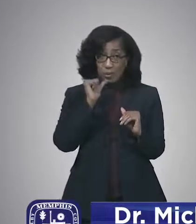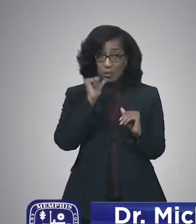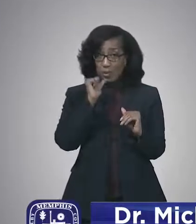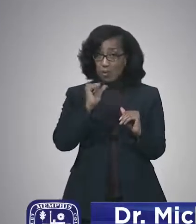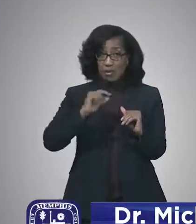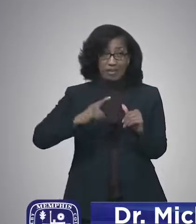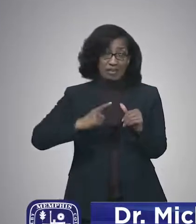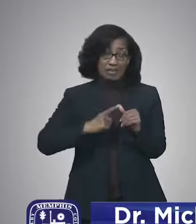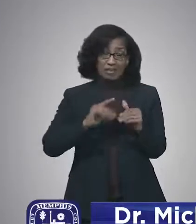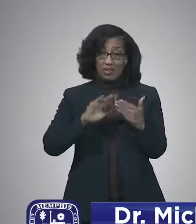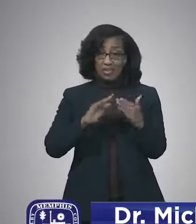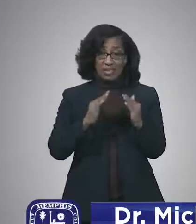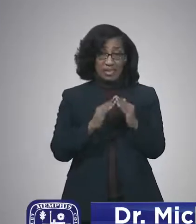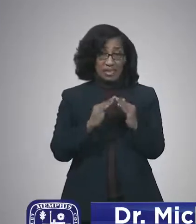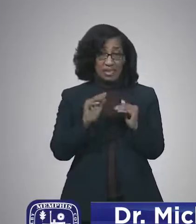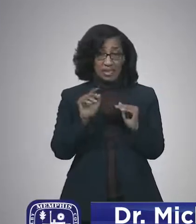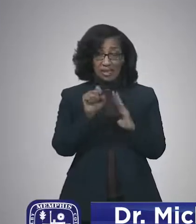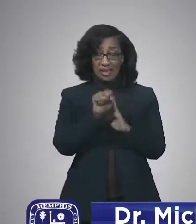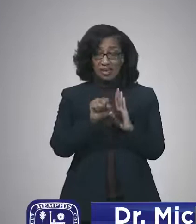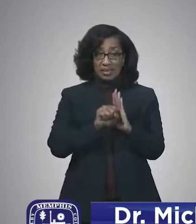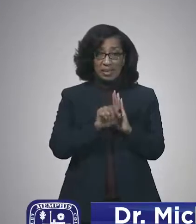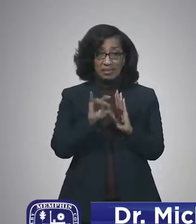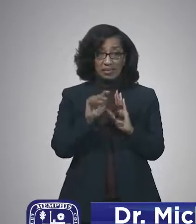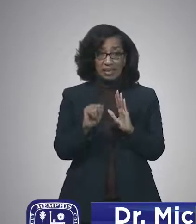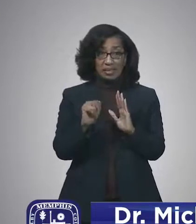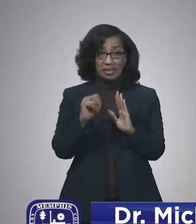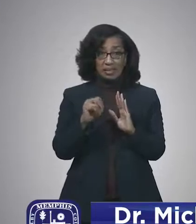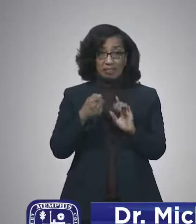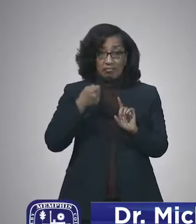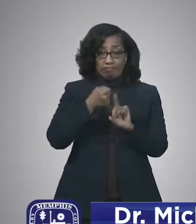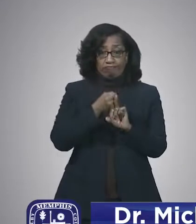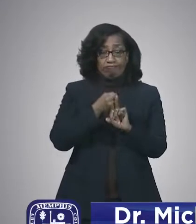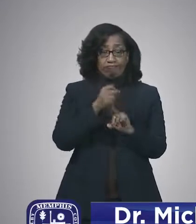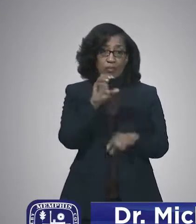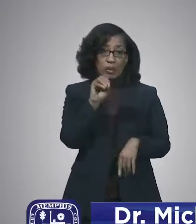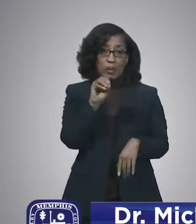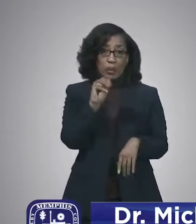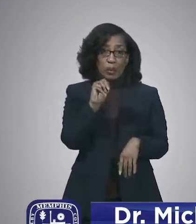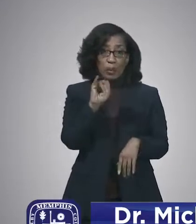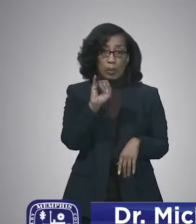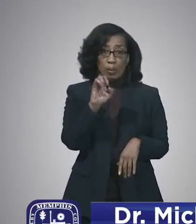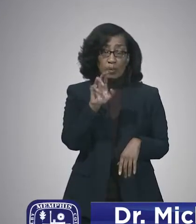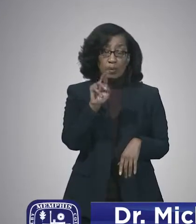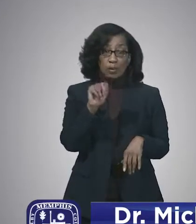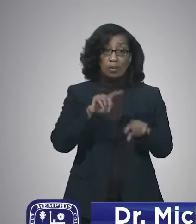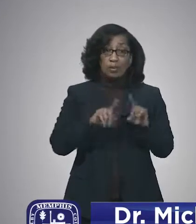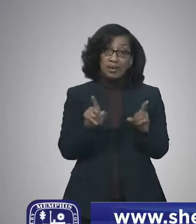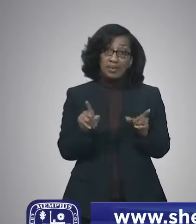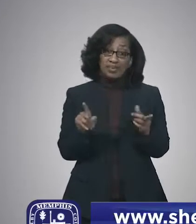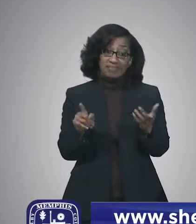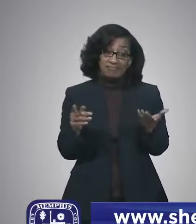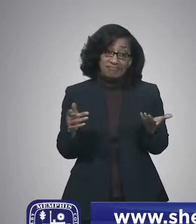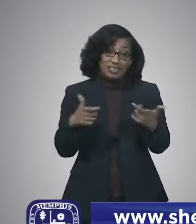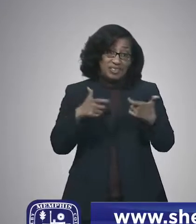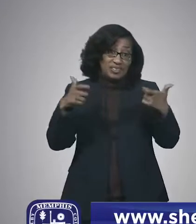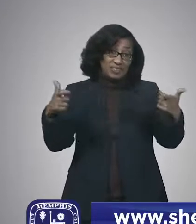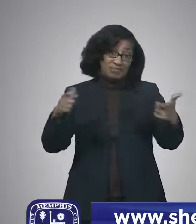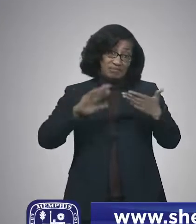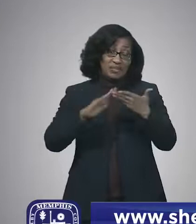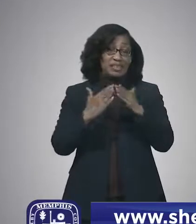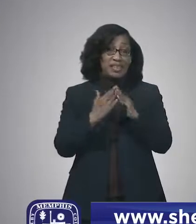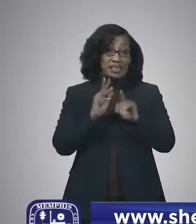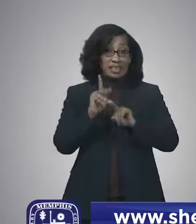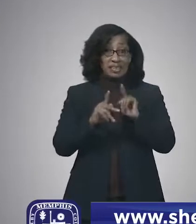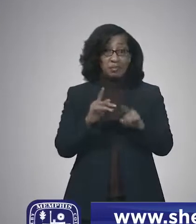in the state of Tennessee to see an Omicron case, but as you know, we are an urban area, and people